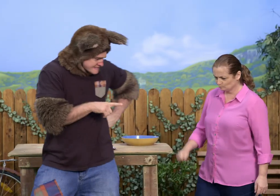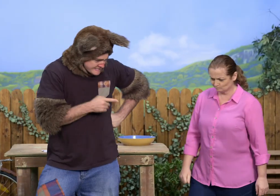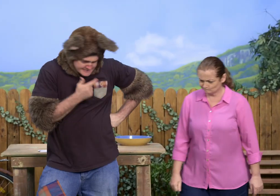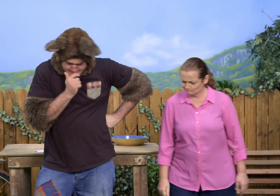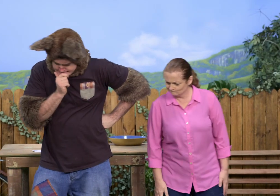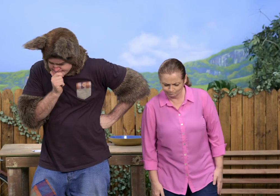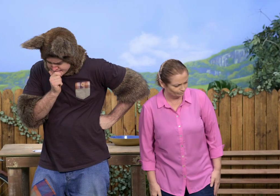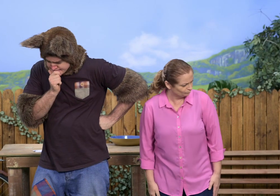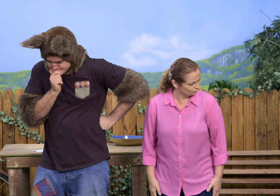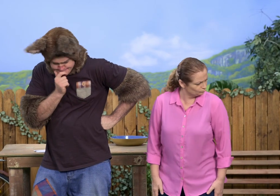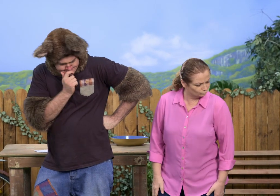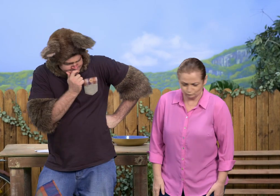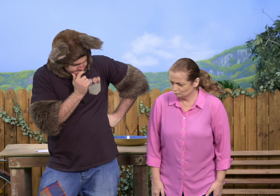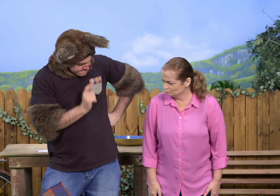Now. Hmm. Hmm.